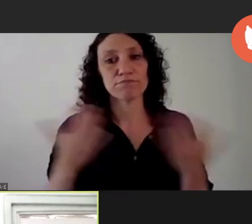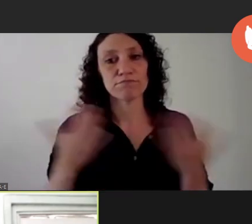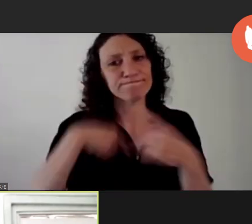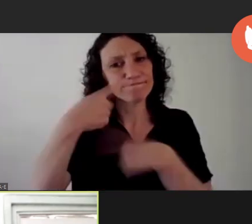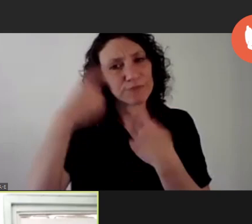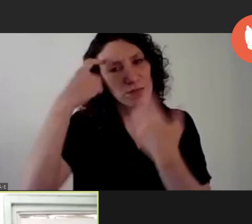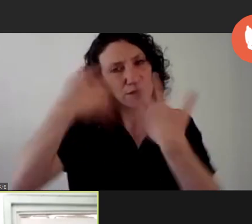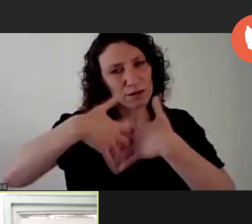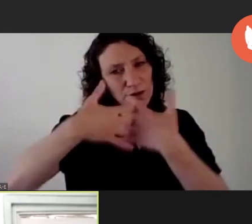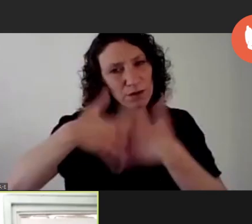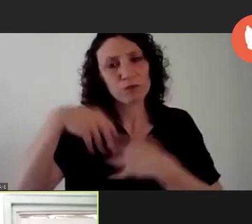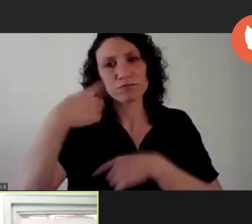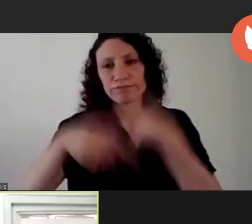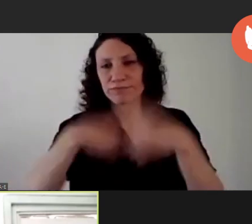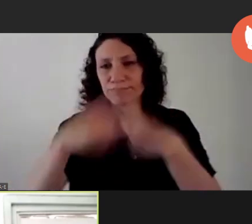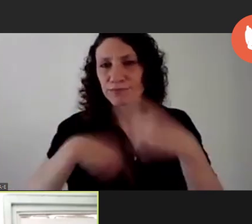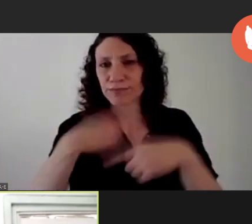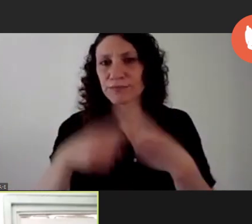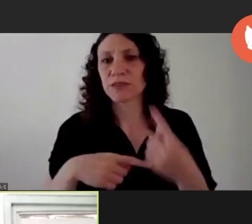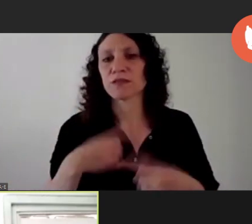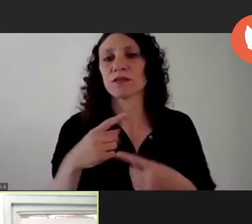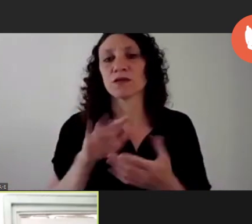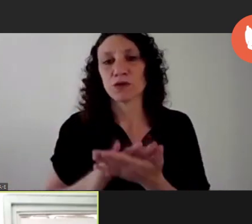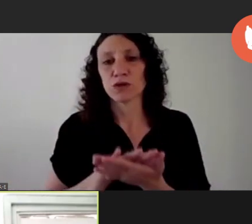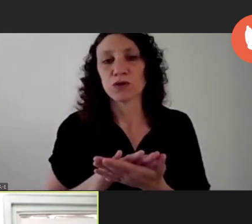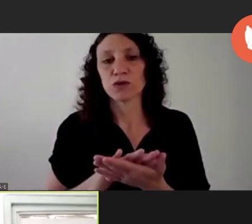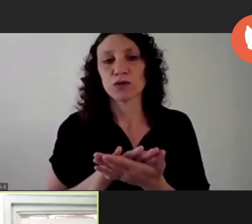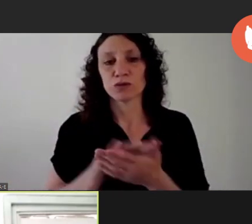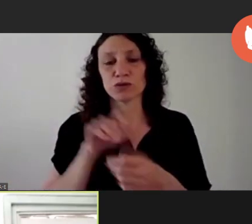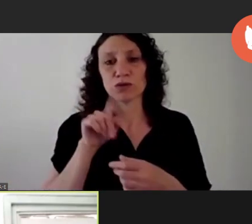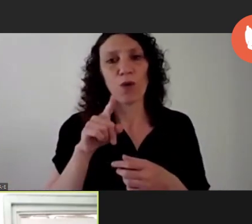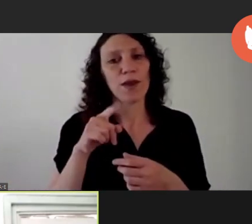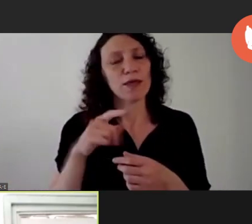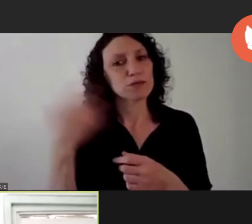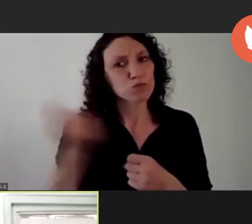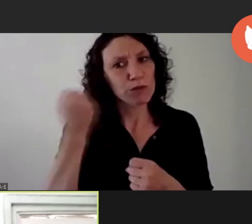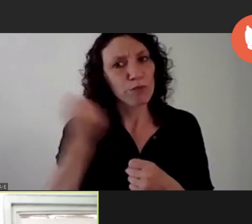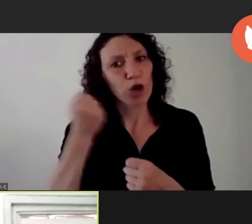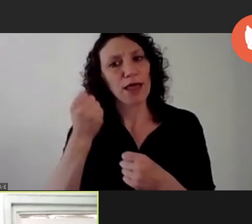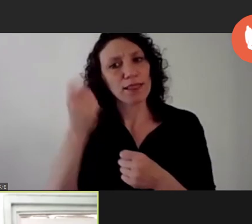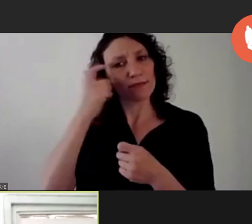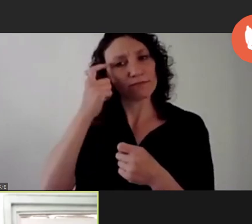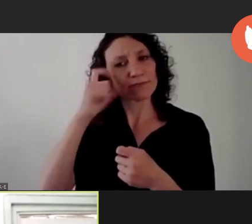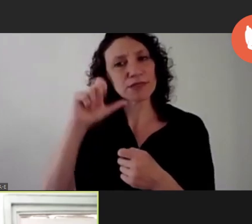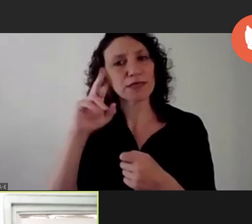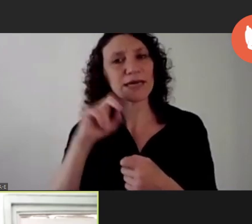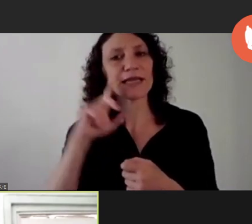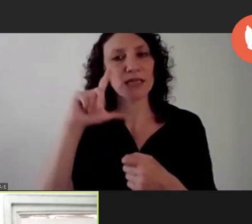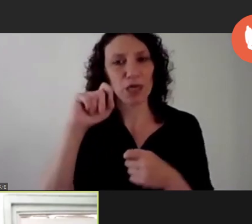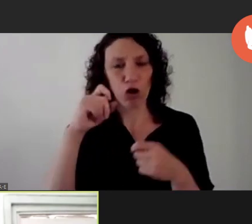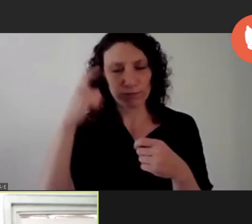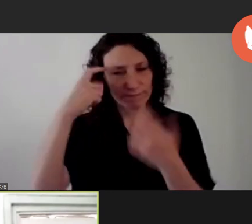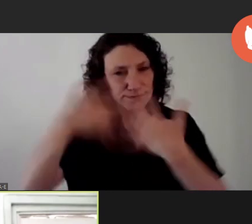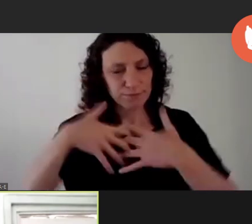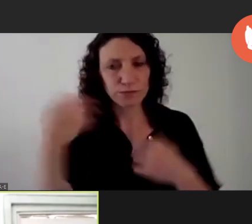and now we are going to keep on reflecting in what you said julia in terms of the importance of having